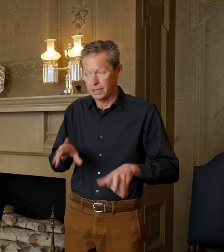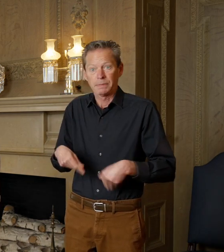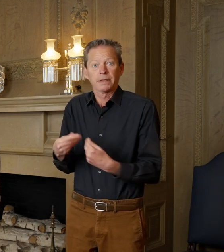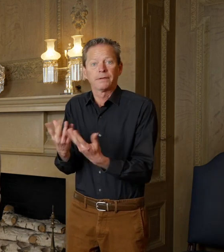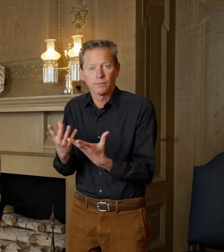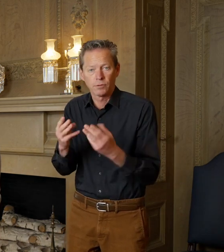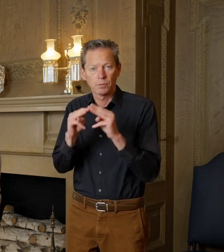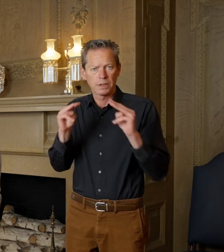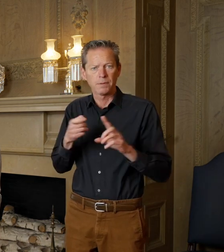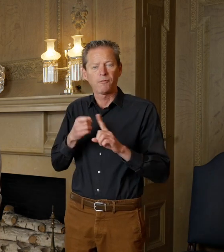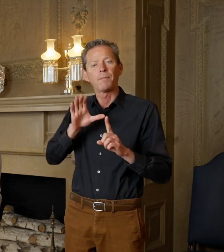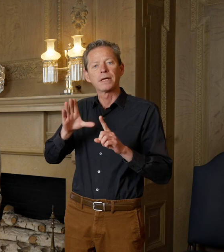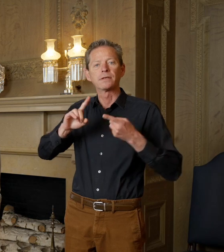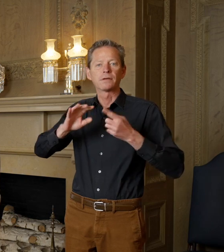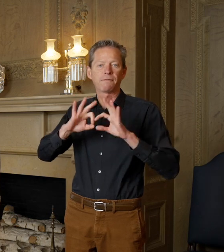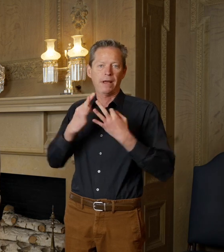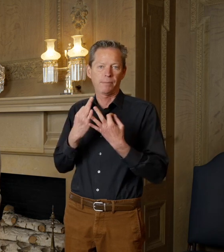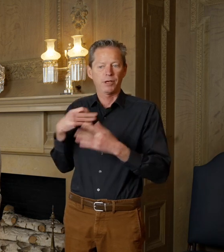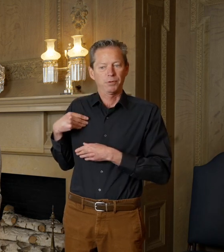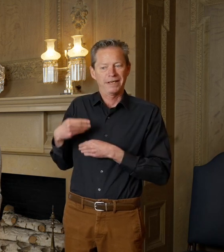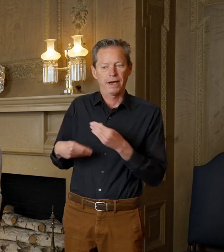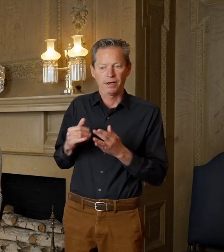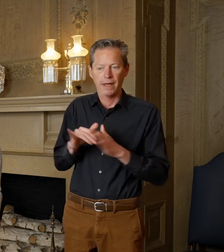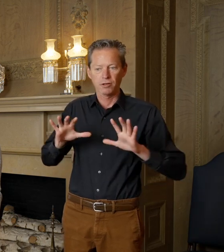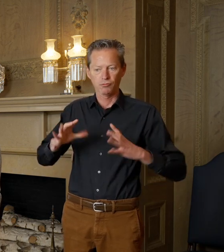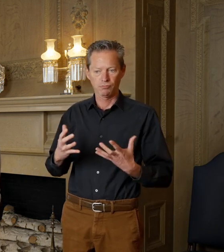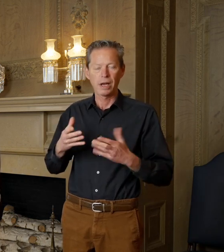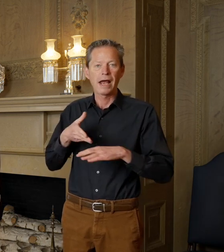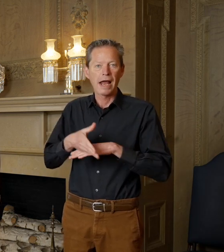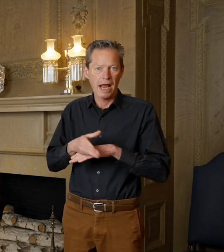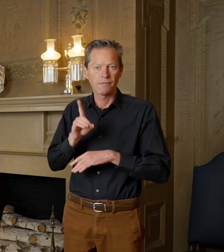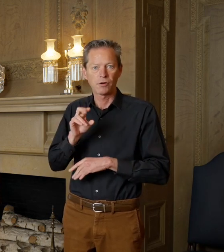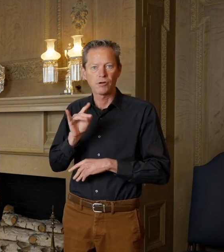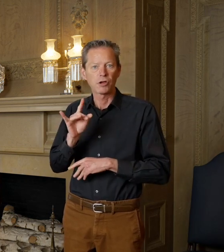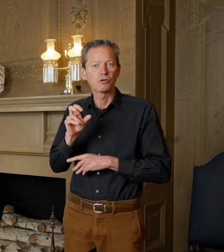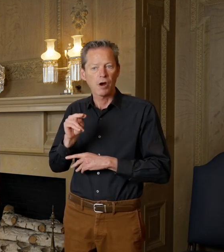from his relatives who inherited the set after the Drayden's death and Mr. Eastman's death.